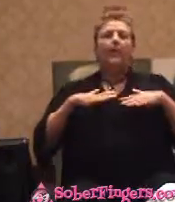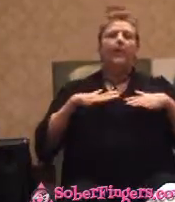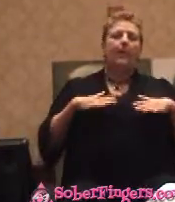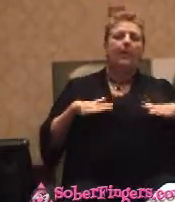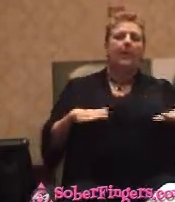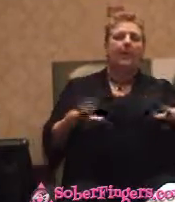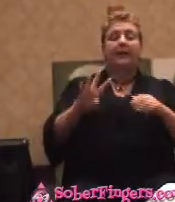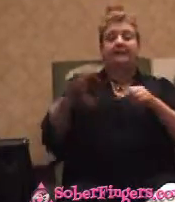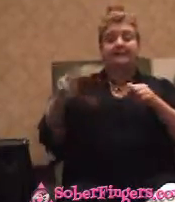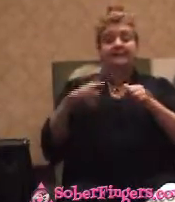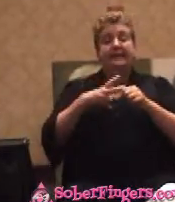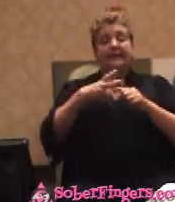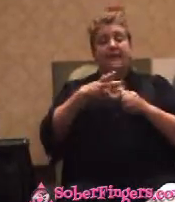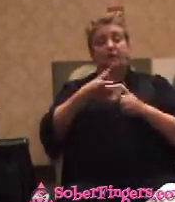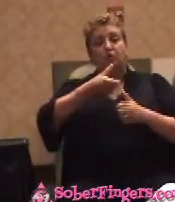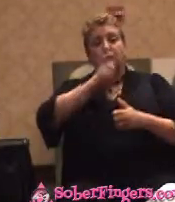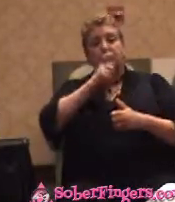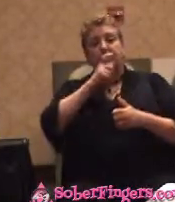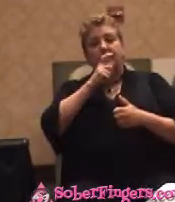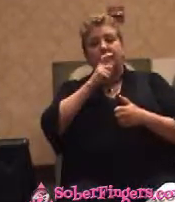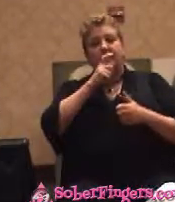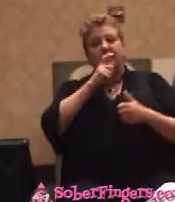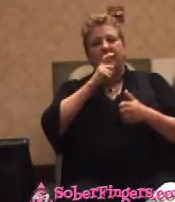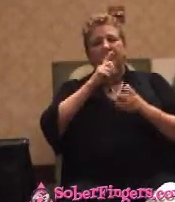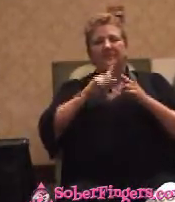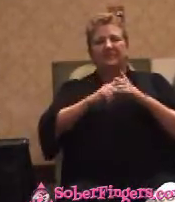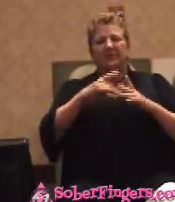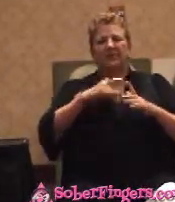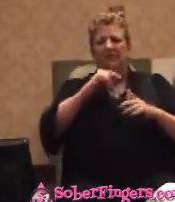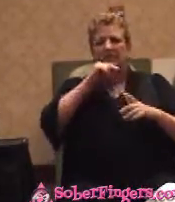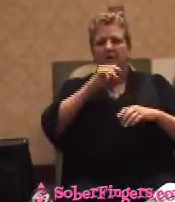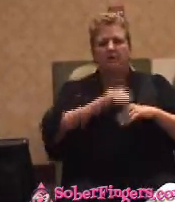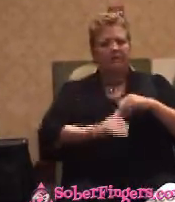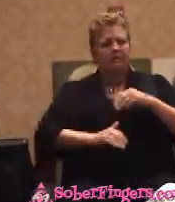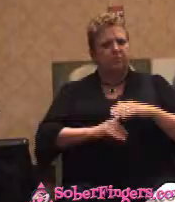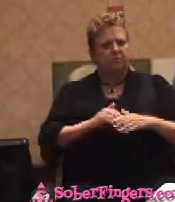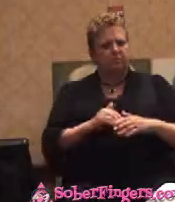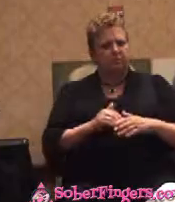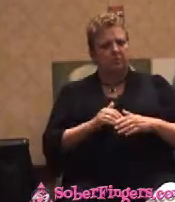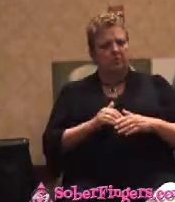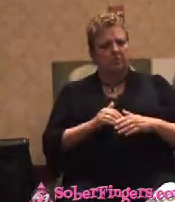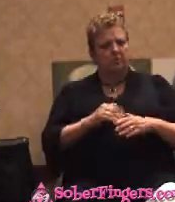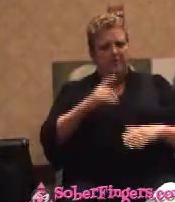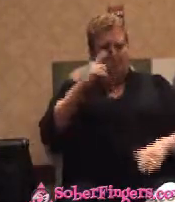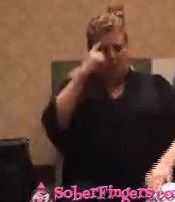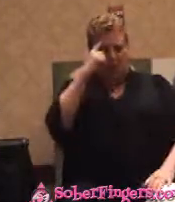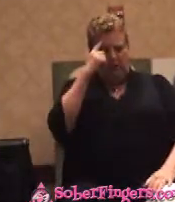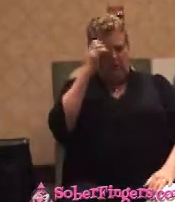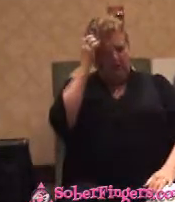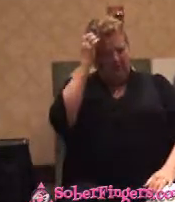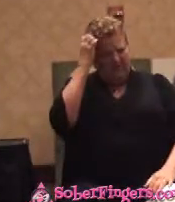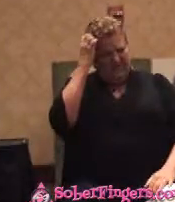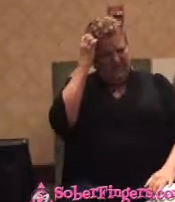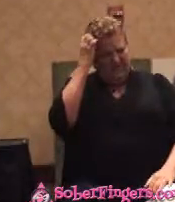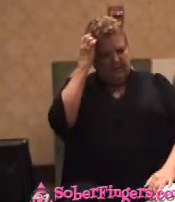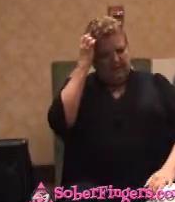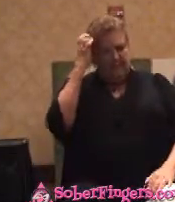I would get uncomfortable. And a thought would come to mind. They say that alcoholism centers in the mind.